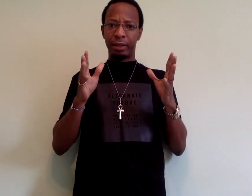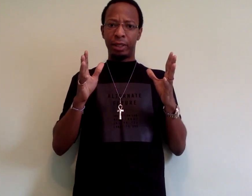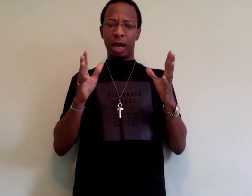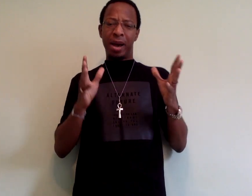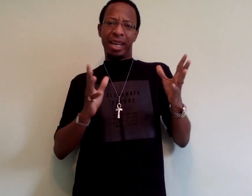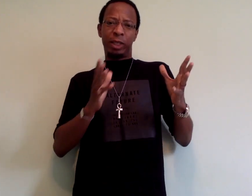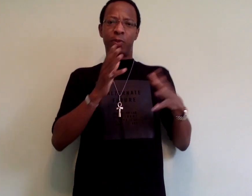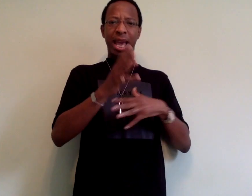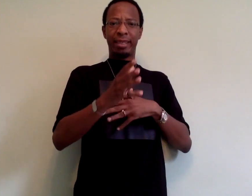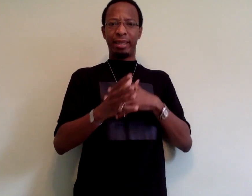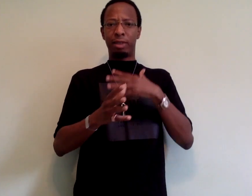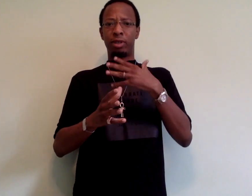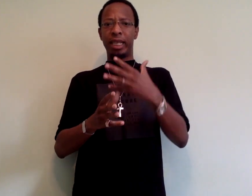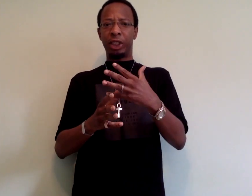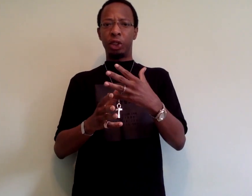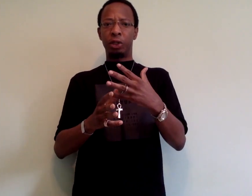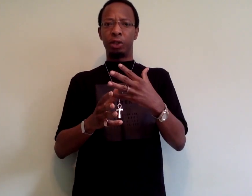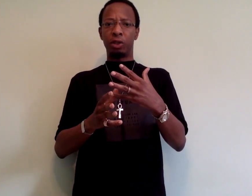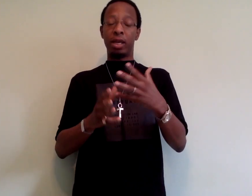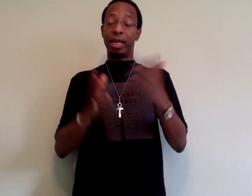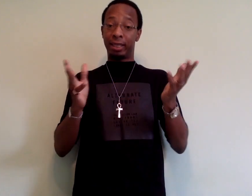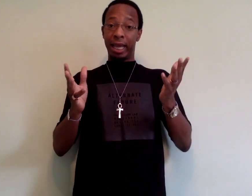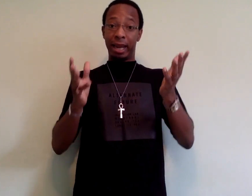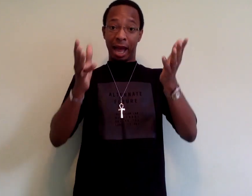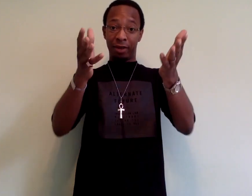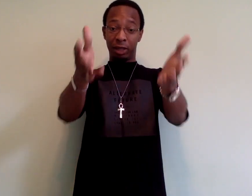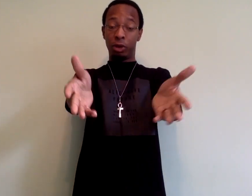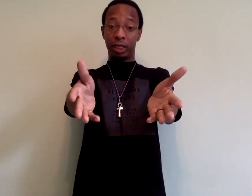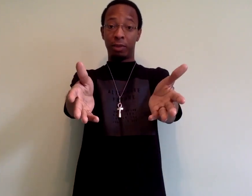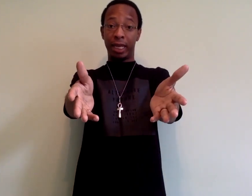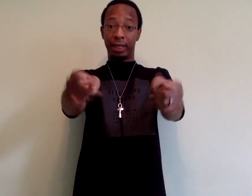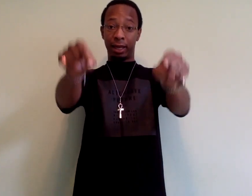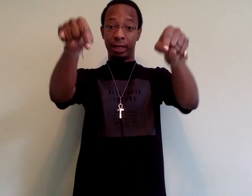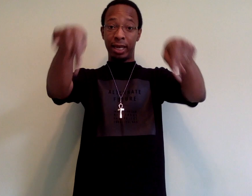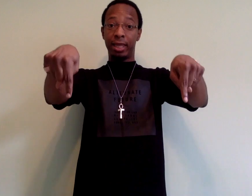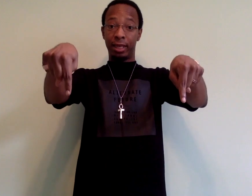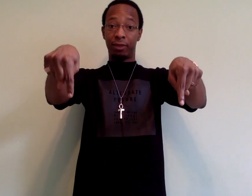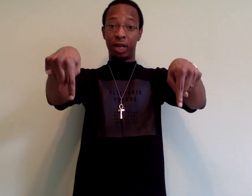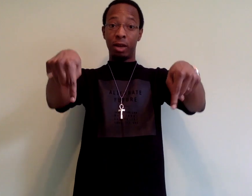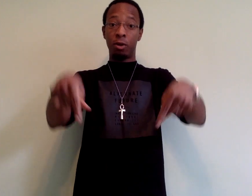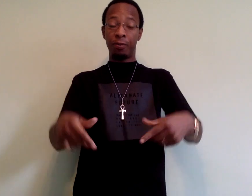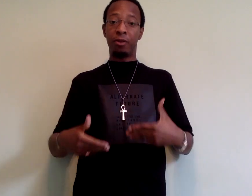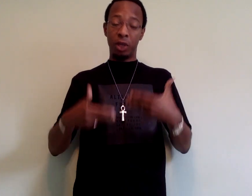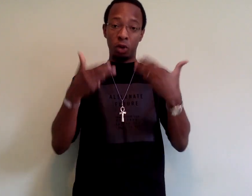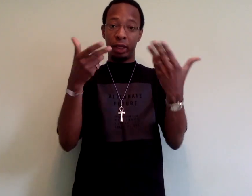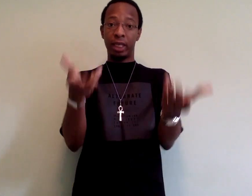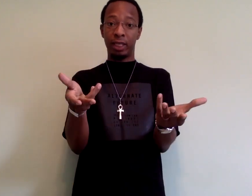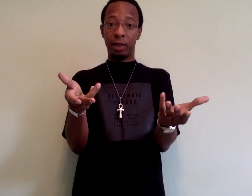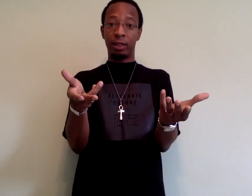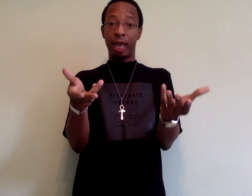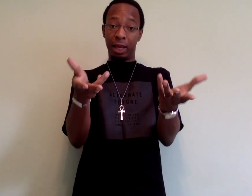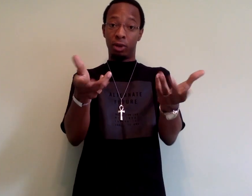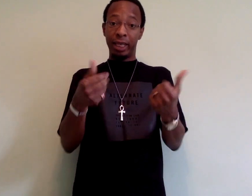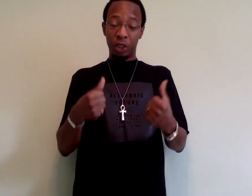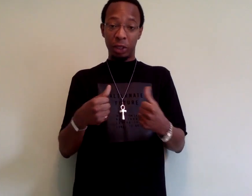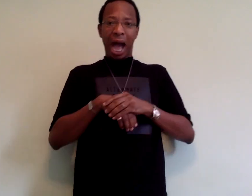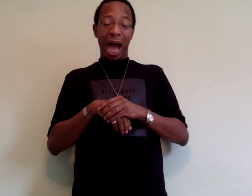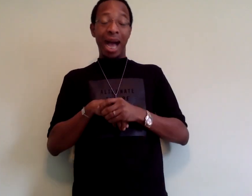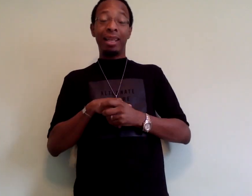about his past and his credentials. Instead, I've included some links underneath this video for you all to consult at your leisure. I highly